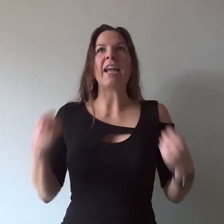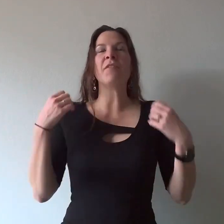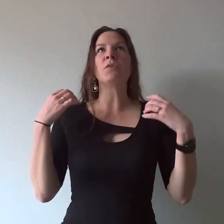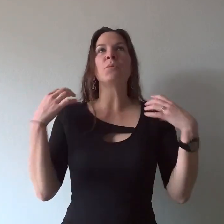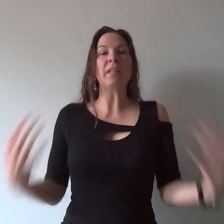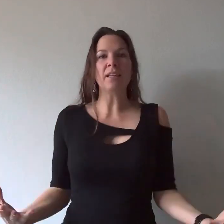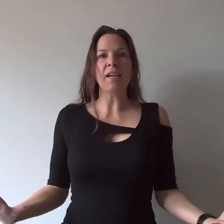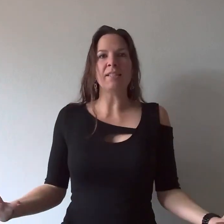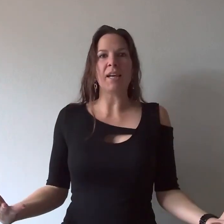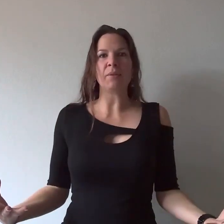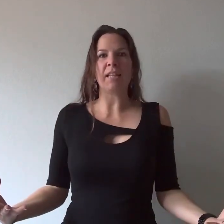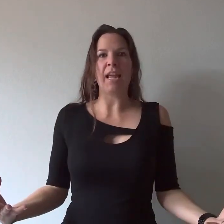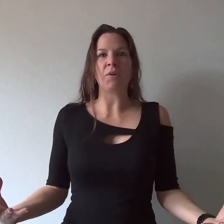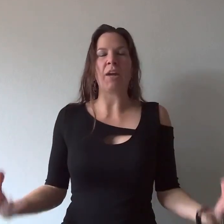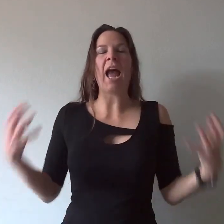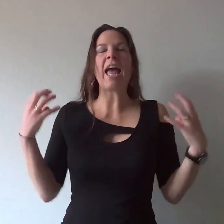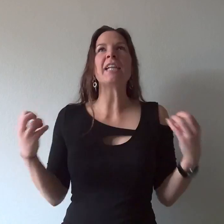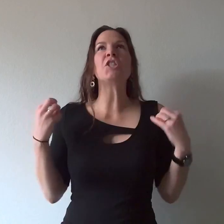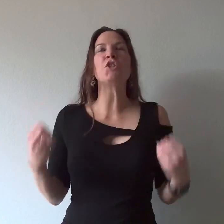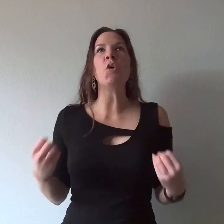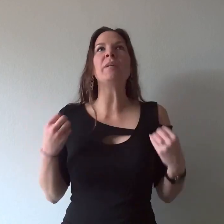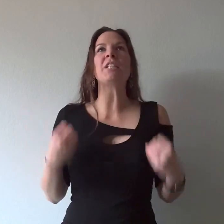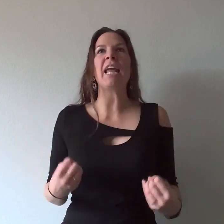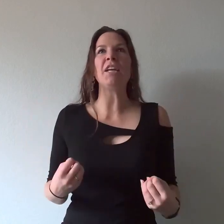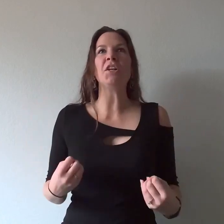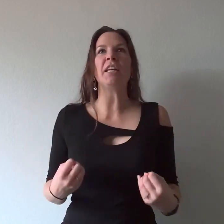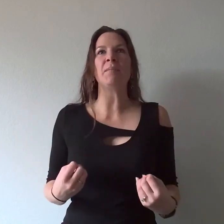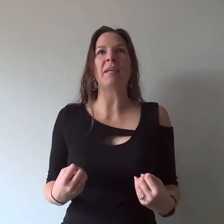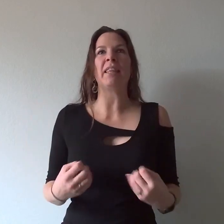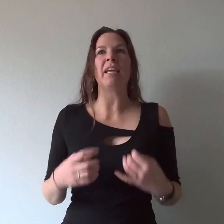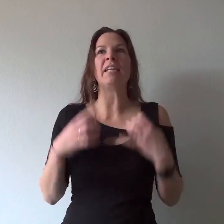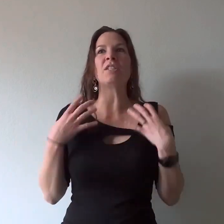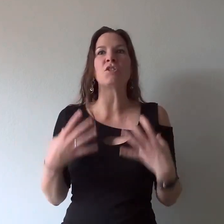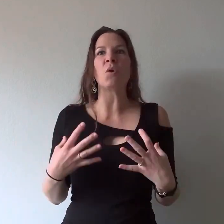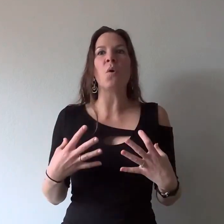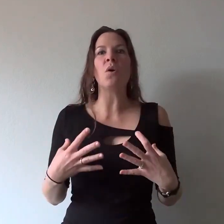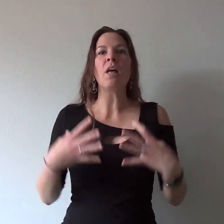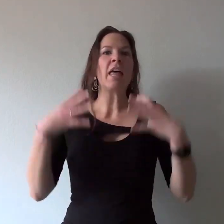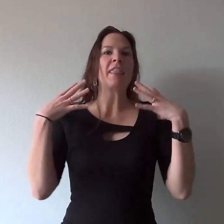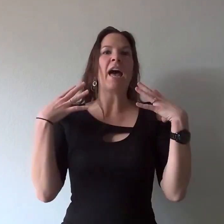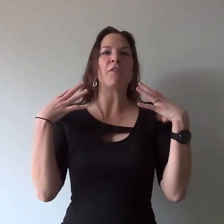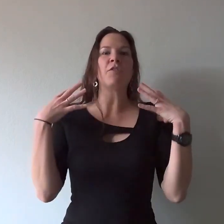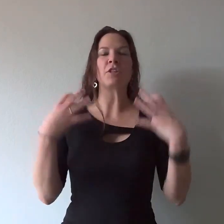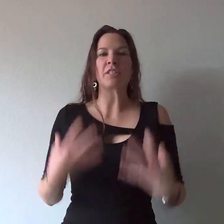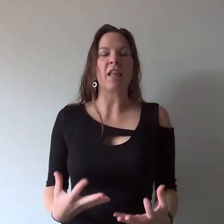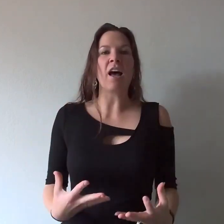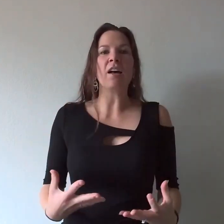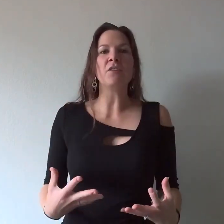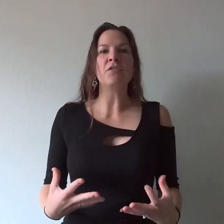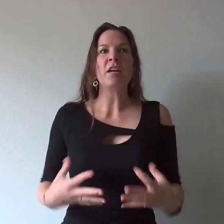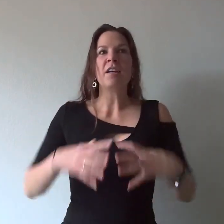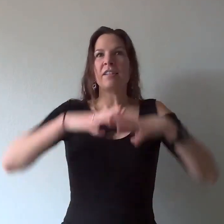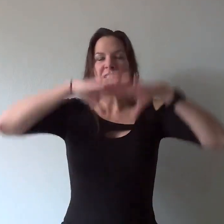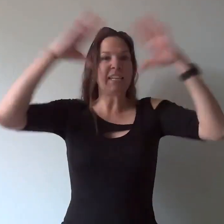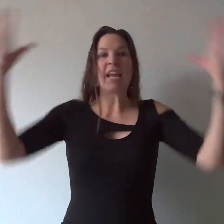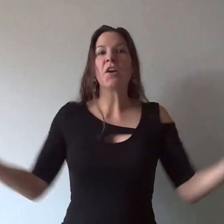never realized I was angry I had so much anger in me that he stole that first love scenario